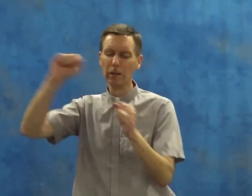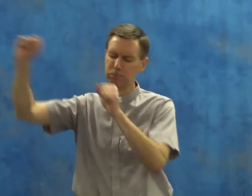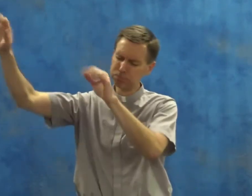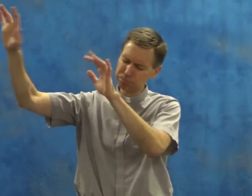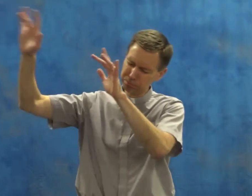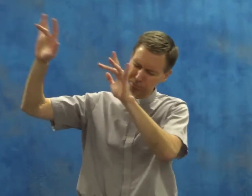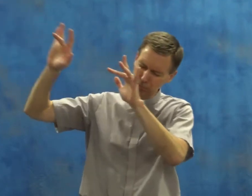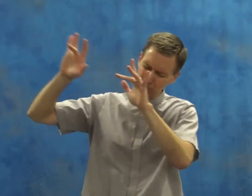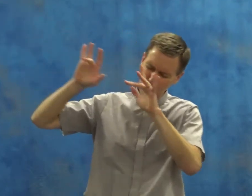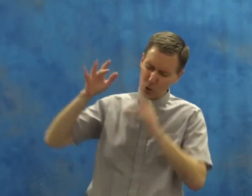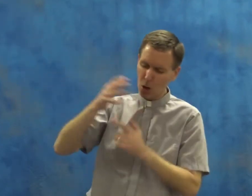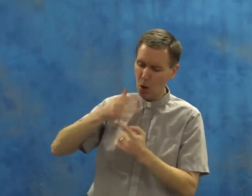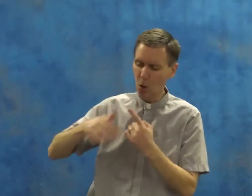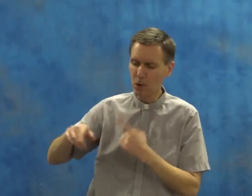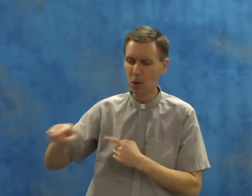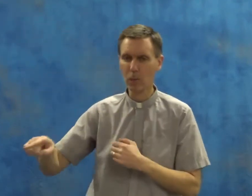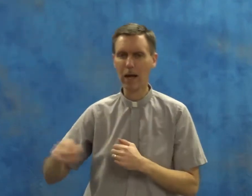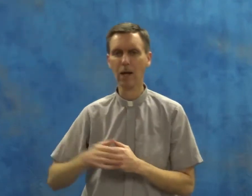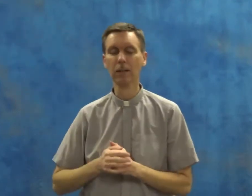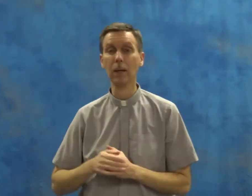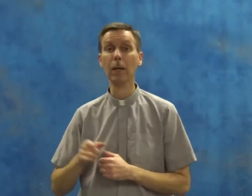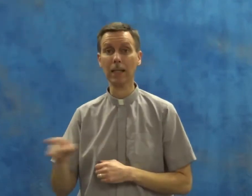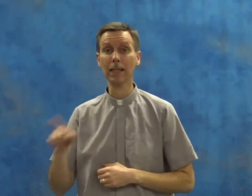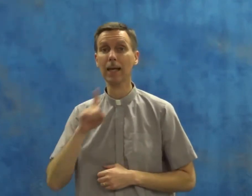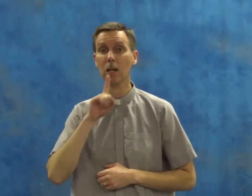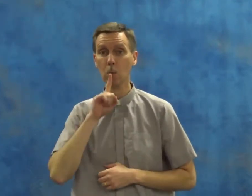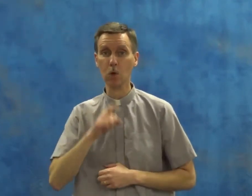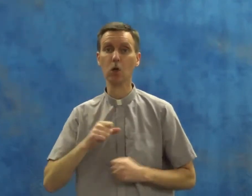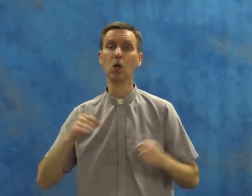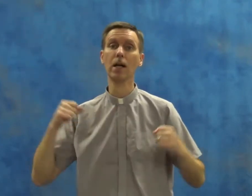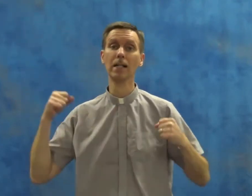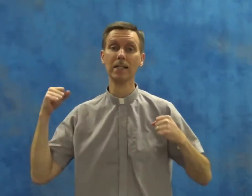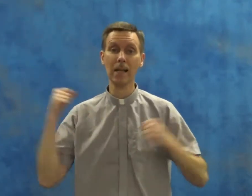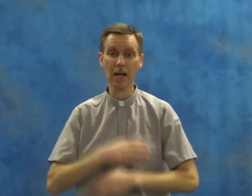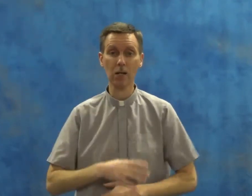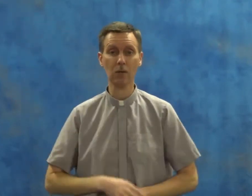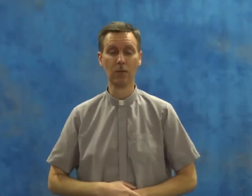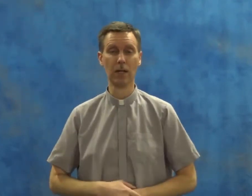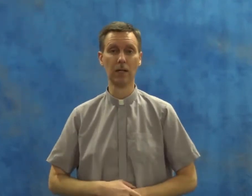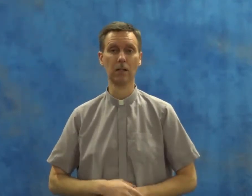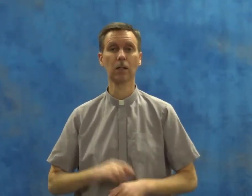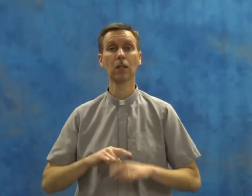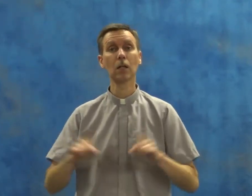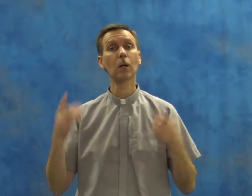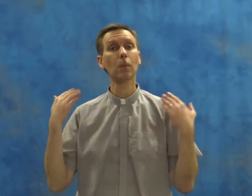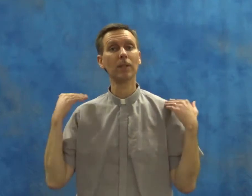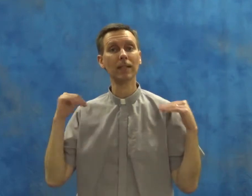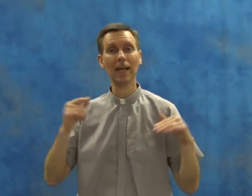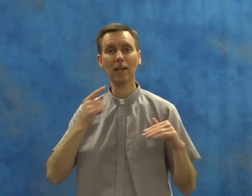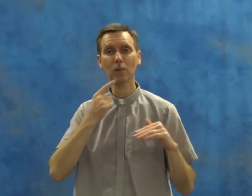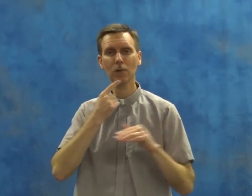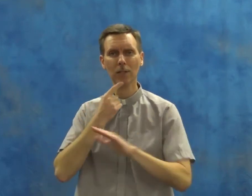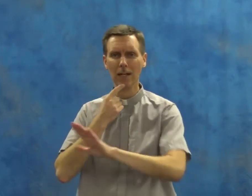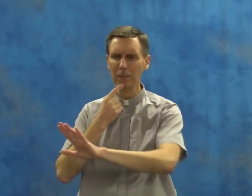shone around them, and they were terrified. But the angel said,